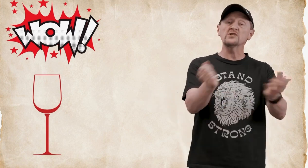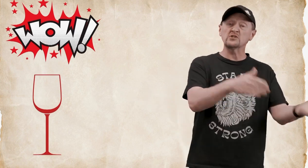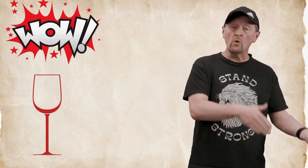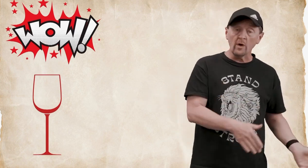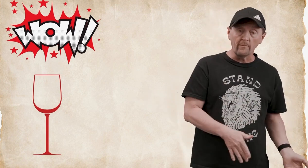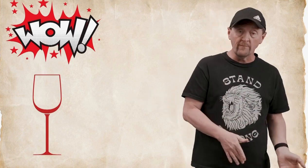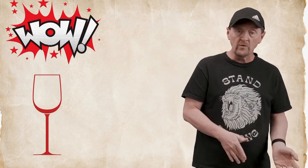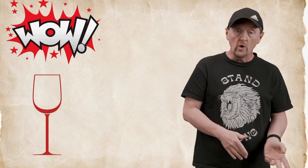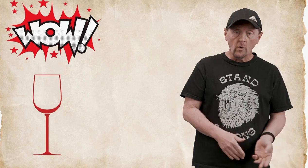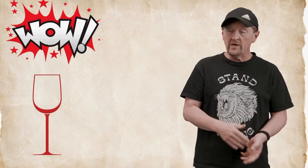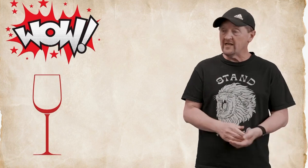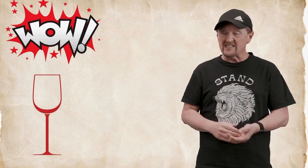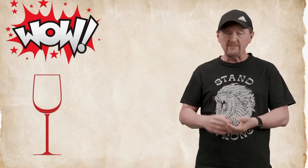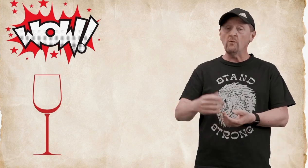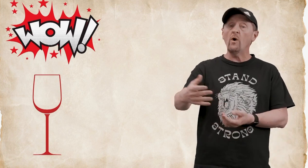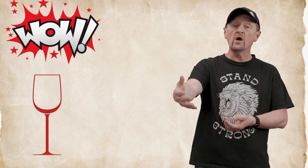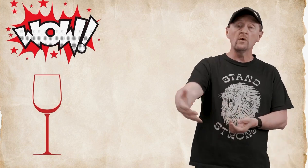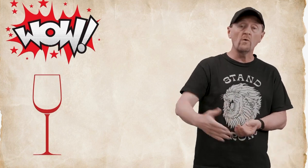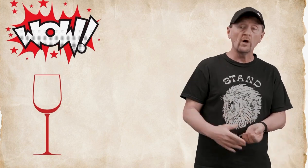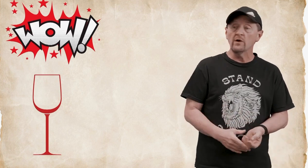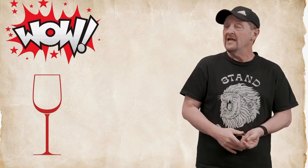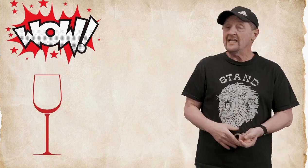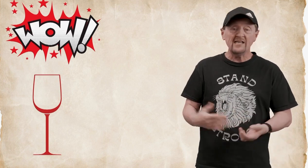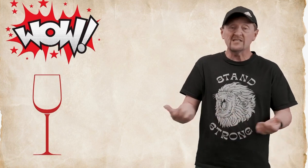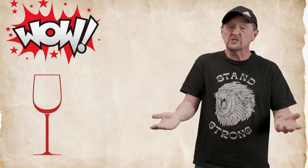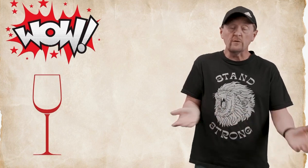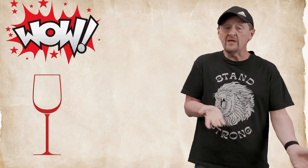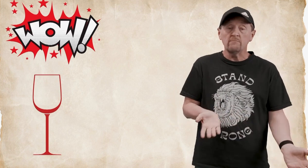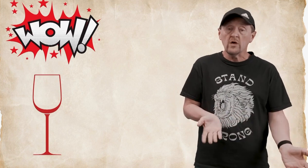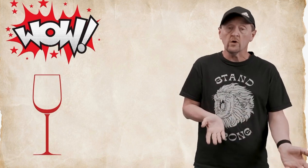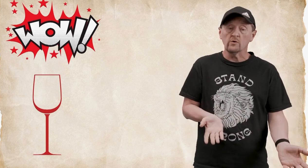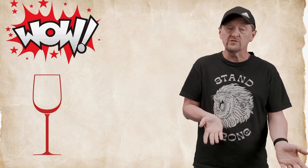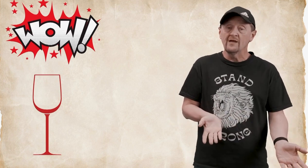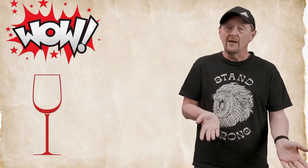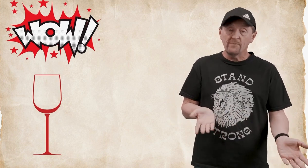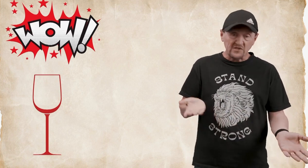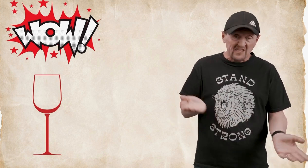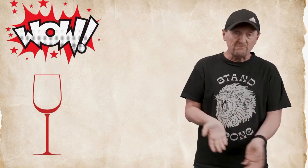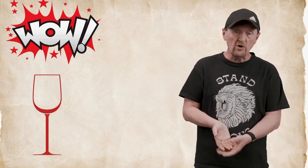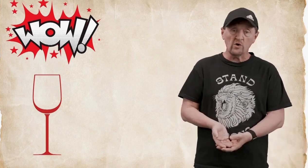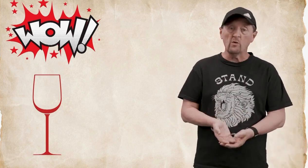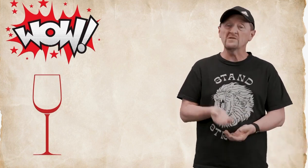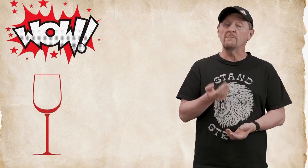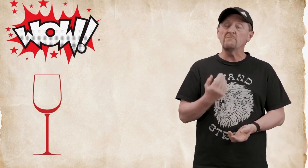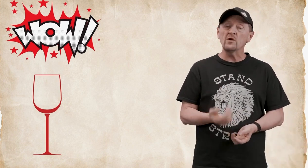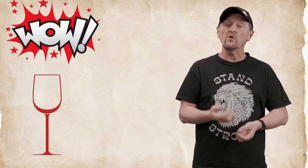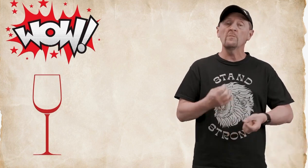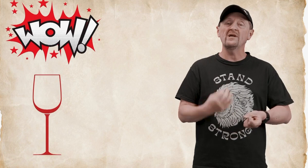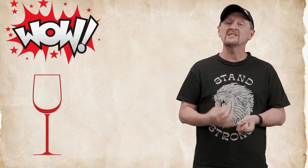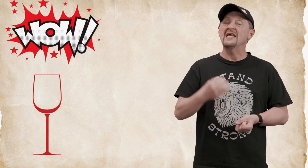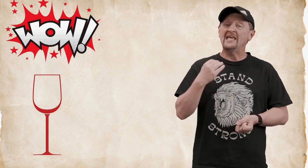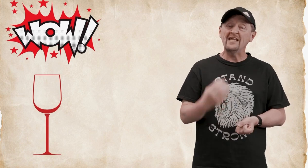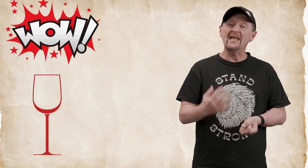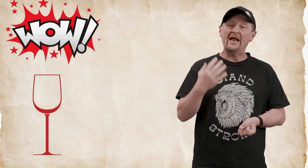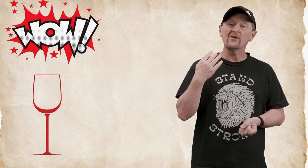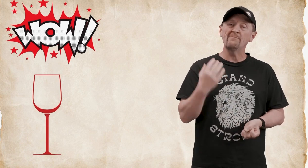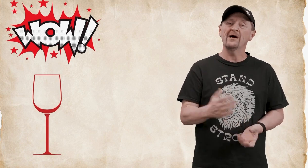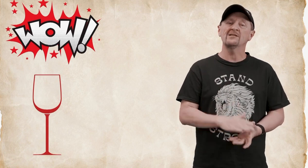a storm or he could have somebody walk on water he did so many miracles but this miracle was a miracle because he cared about his